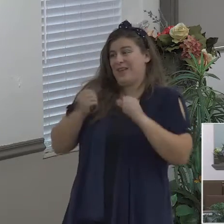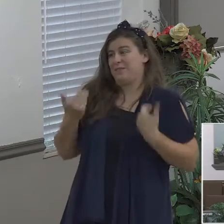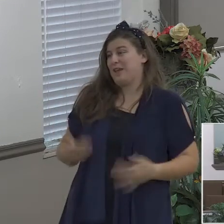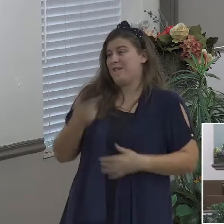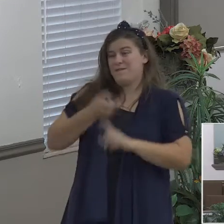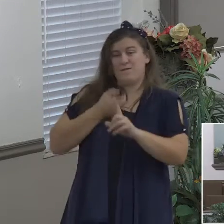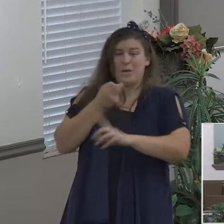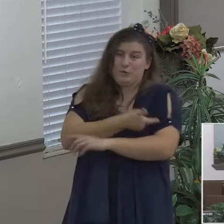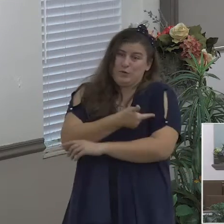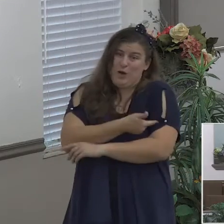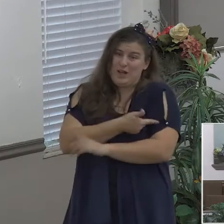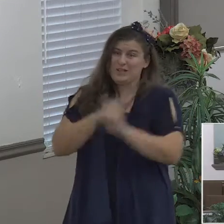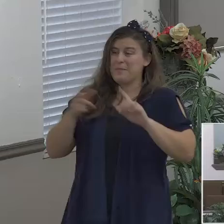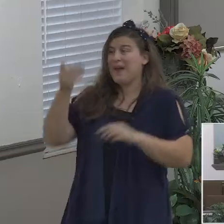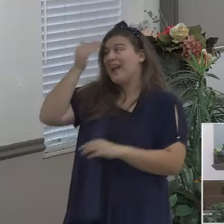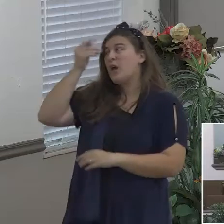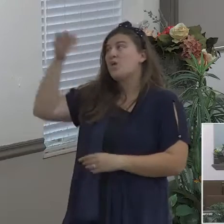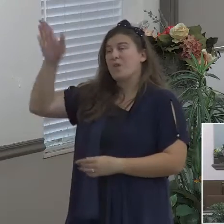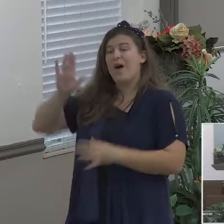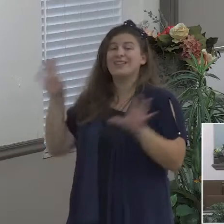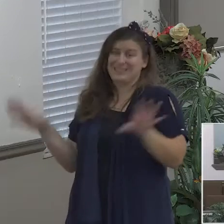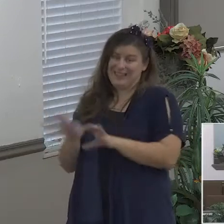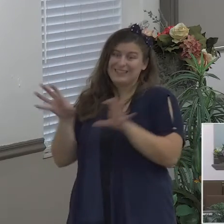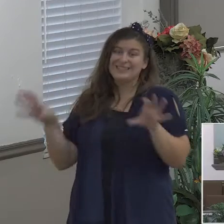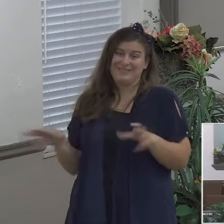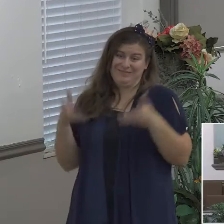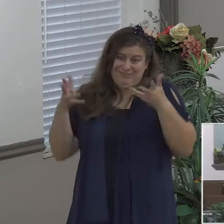by the way that's kind of the thing with tithing